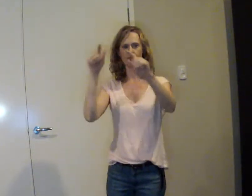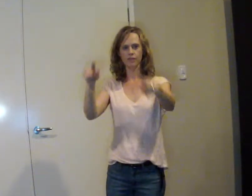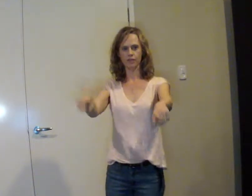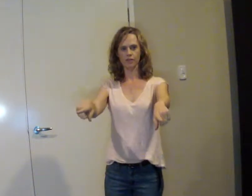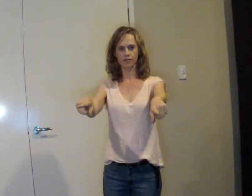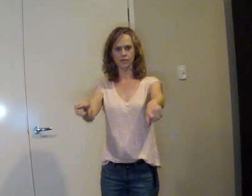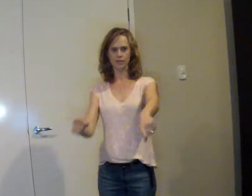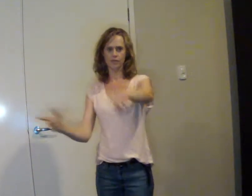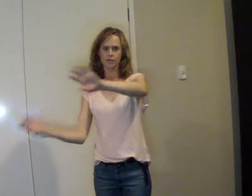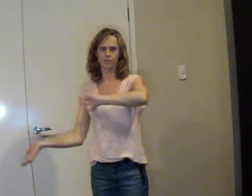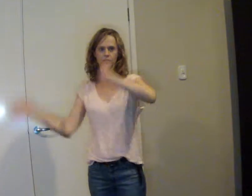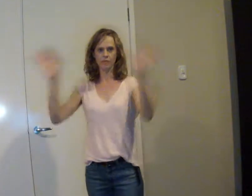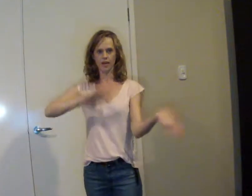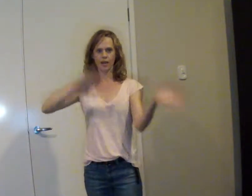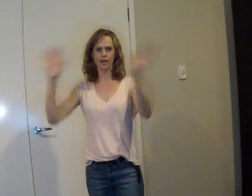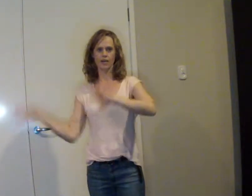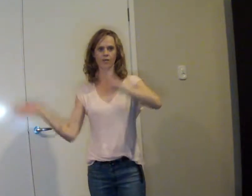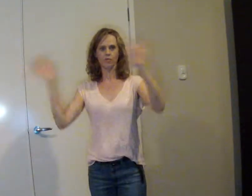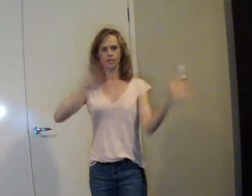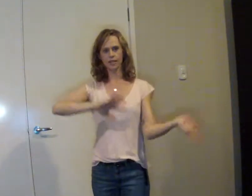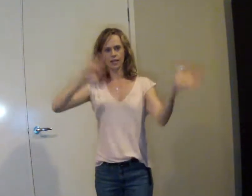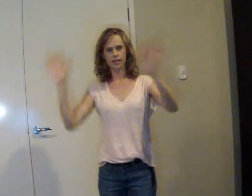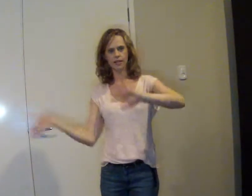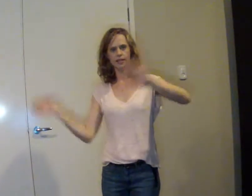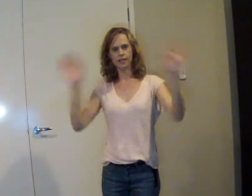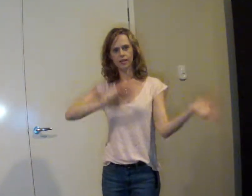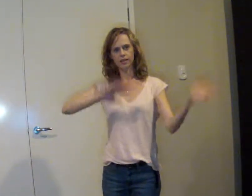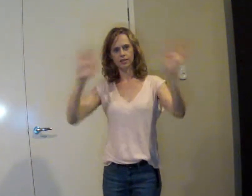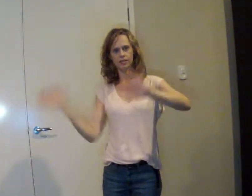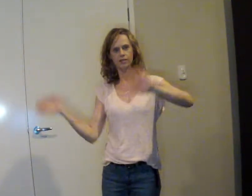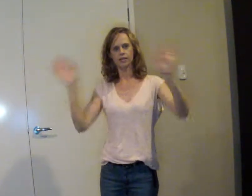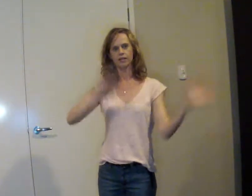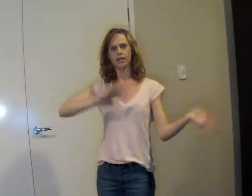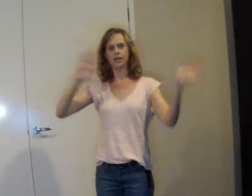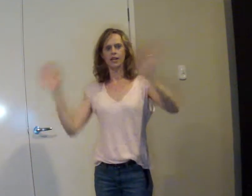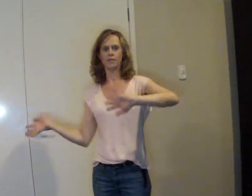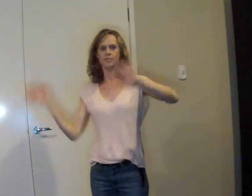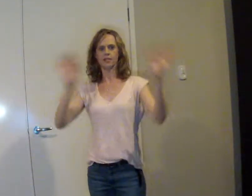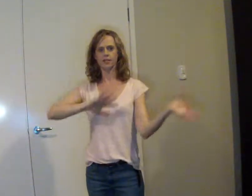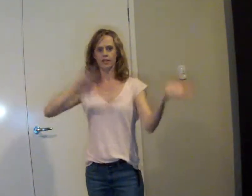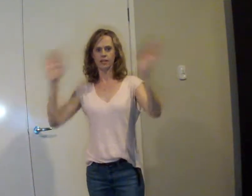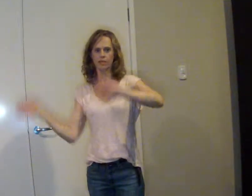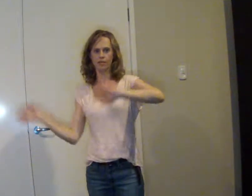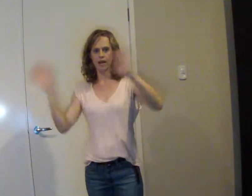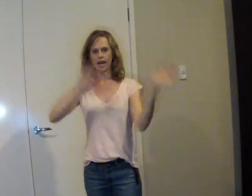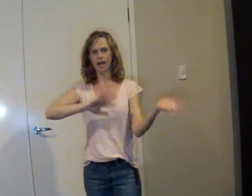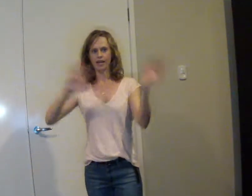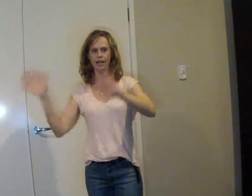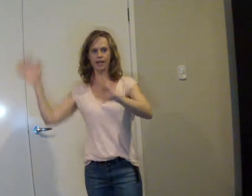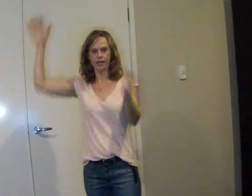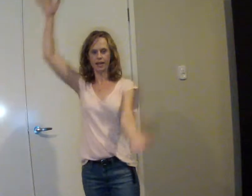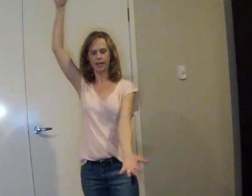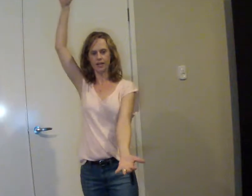you Goodbye, we'll see you later Let me see your alligator